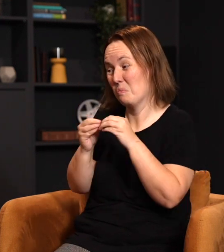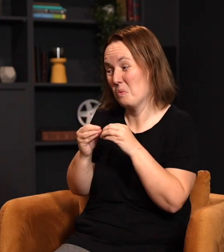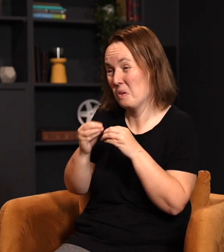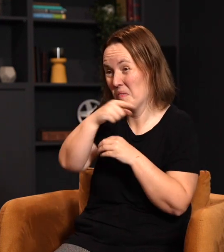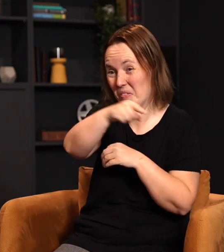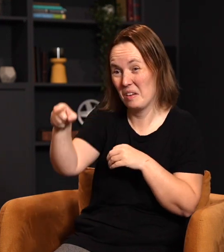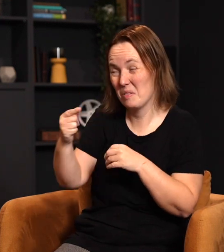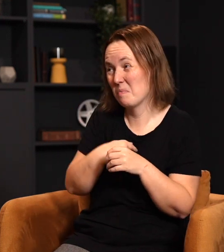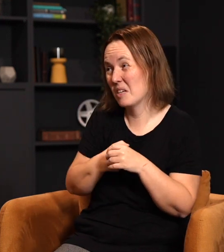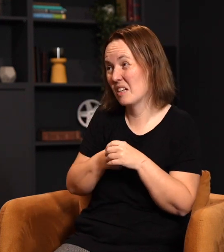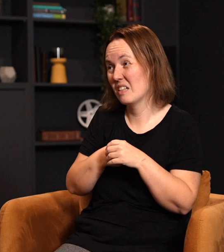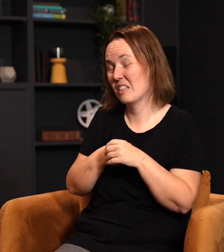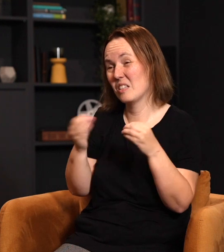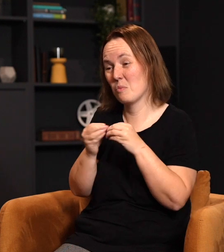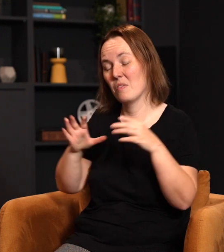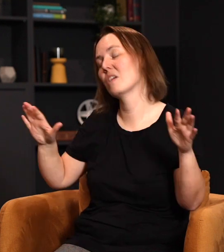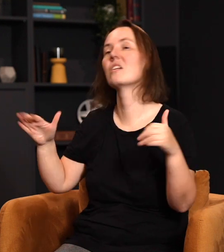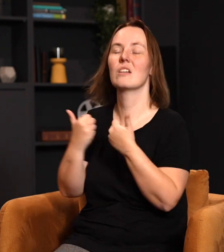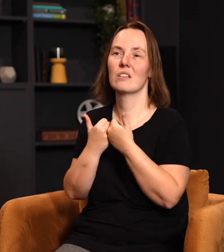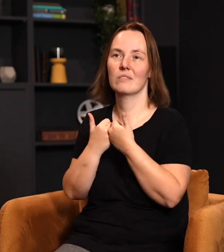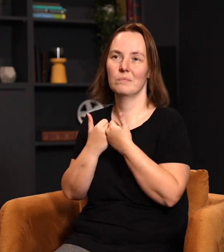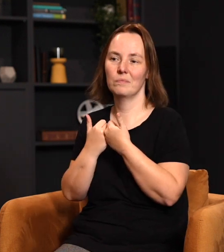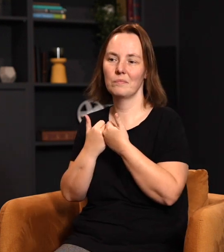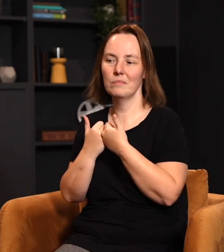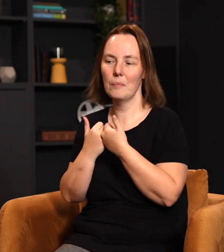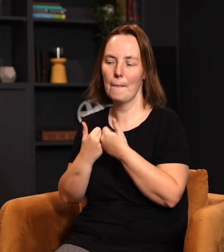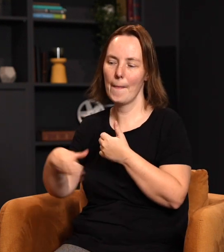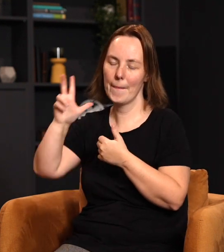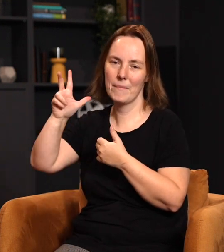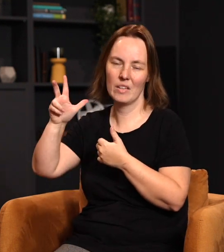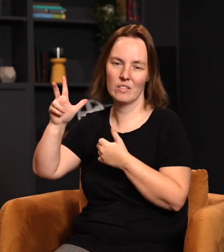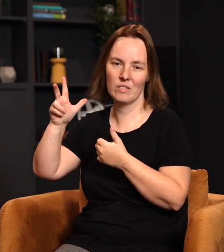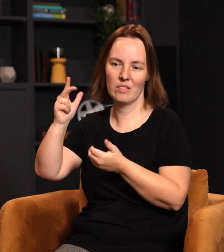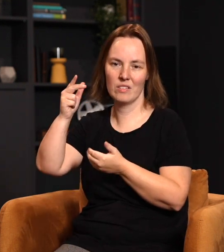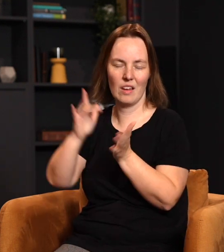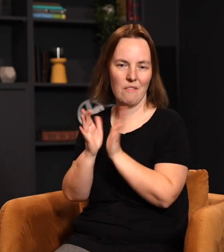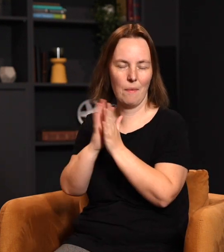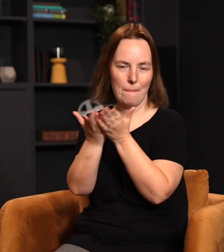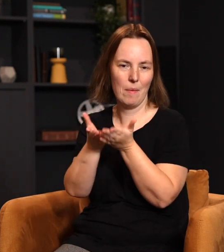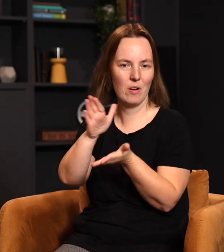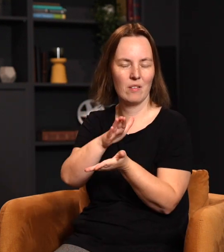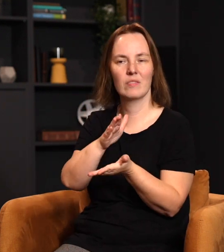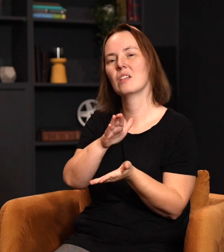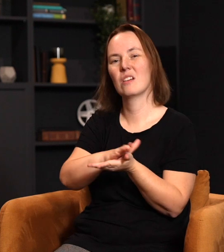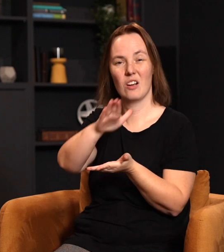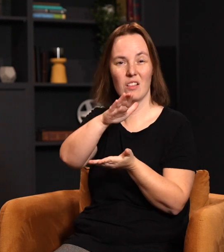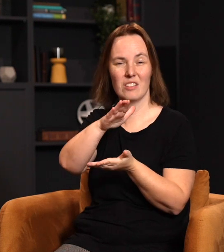That makes it more of a challenge. I don't know about you. I went to three years of Bible college. Back in those days, that's all we had was three years. And I just got so tired after a while.